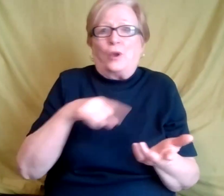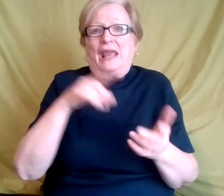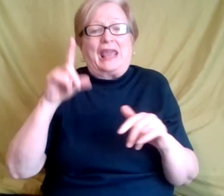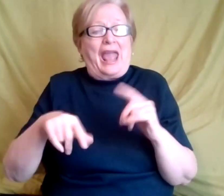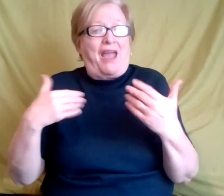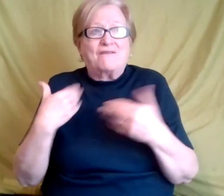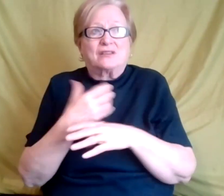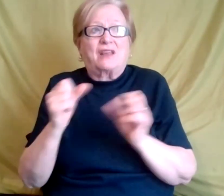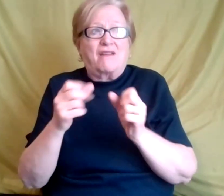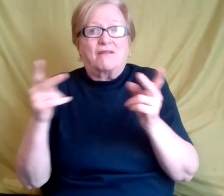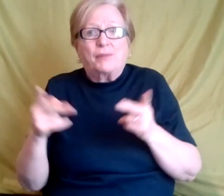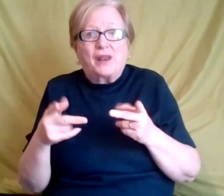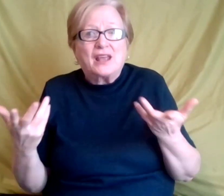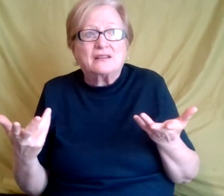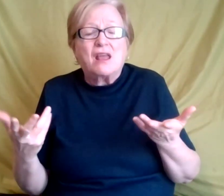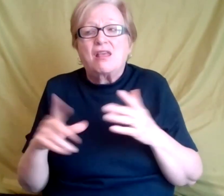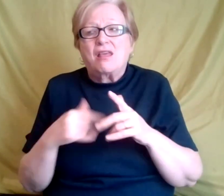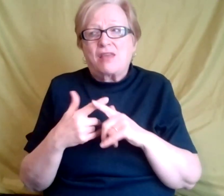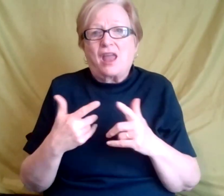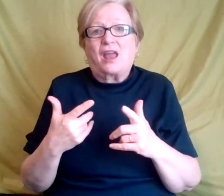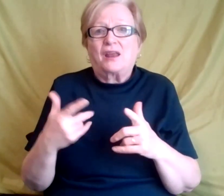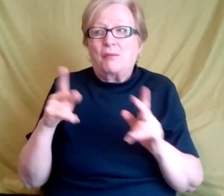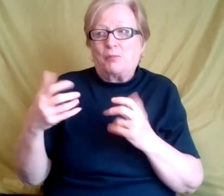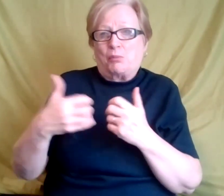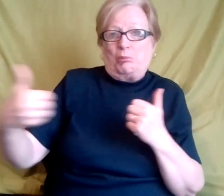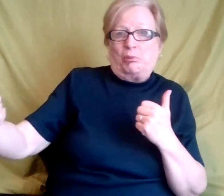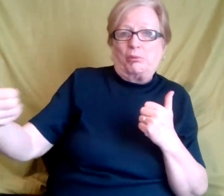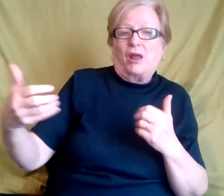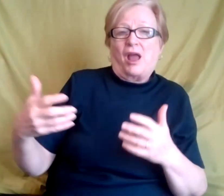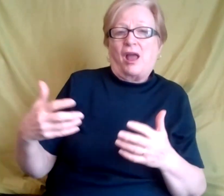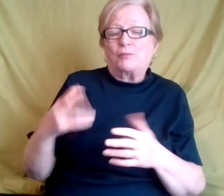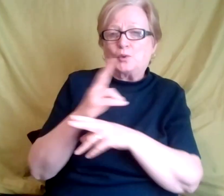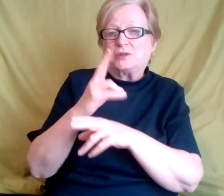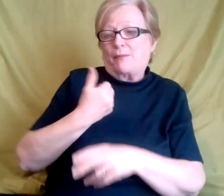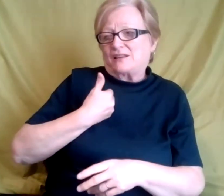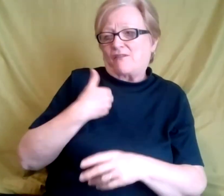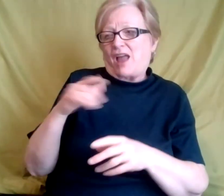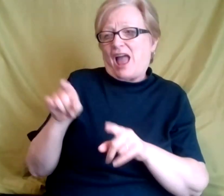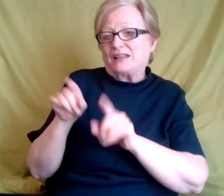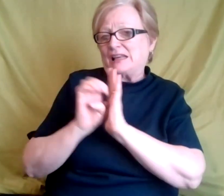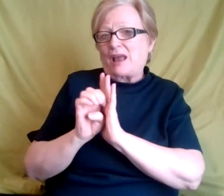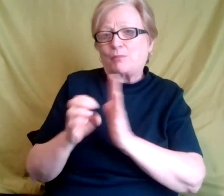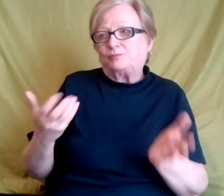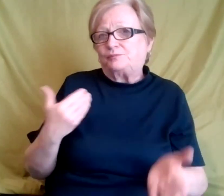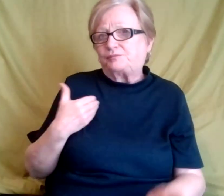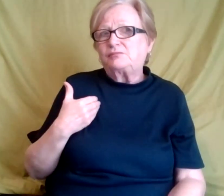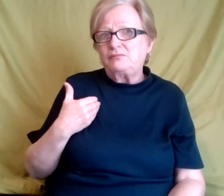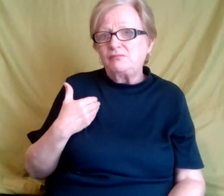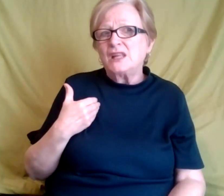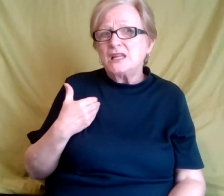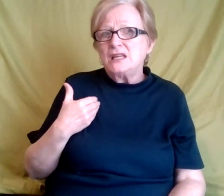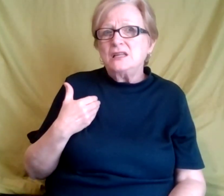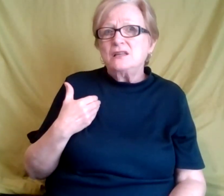space, we're going to, um, and I'm using myself at, as an example, um, there are times where,